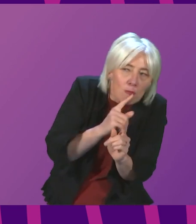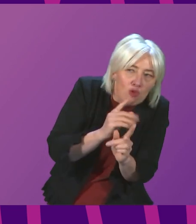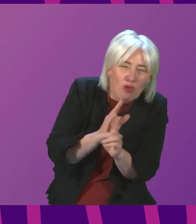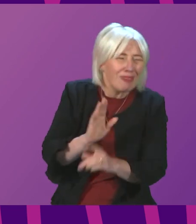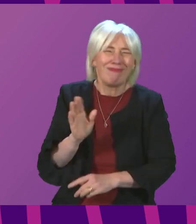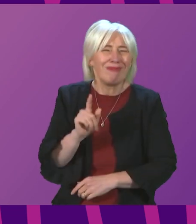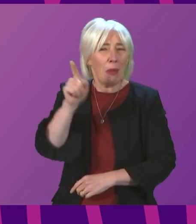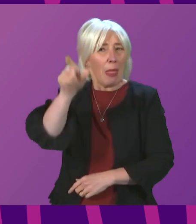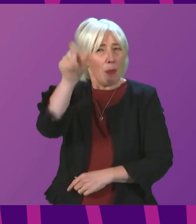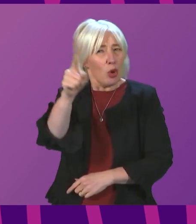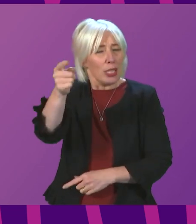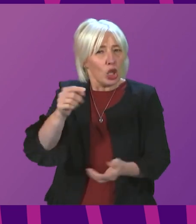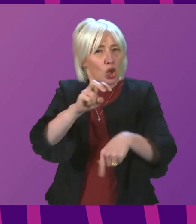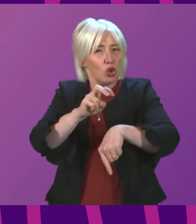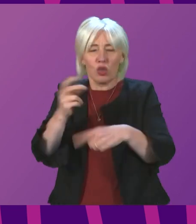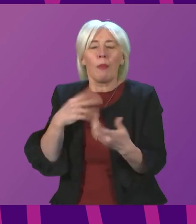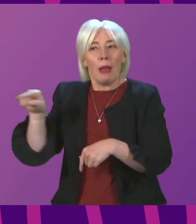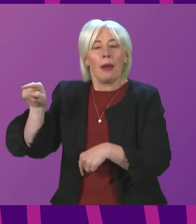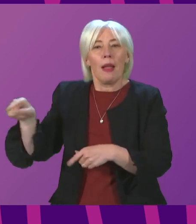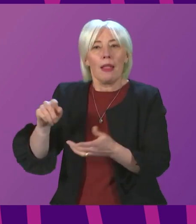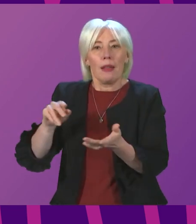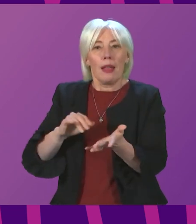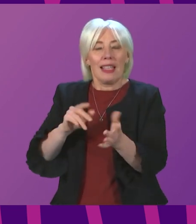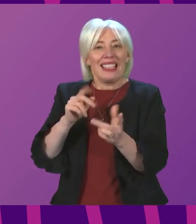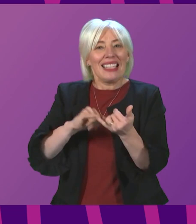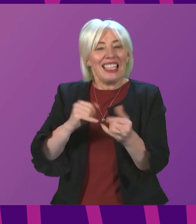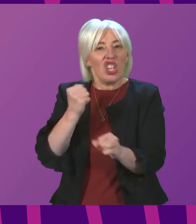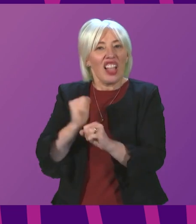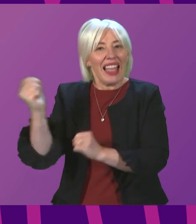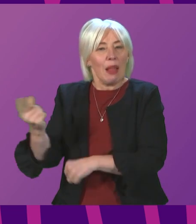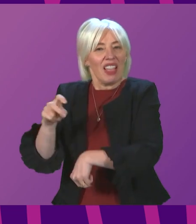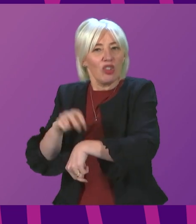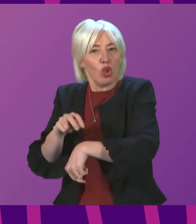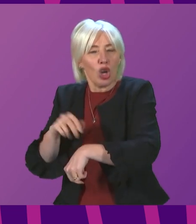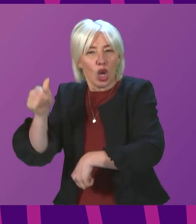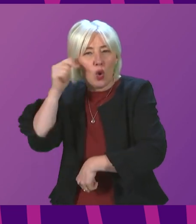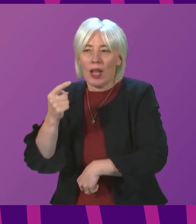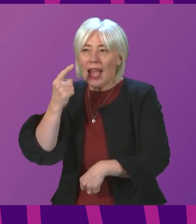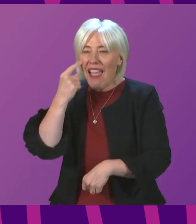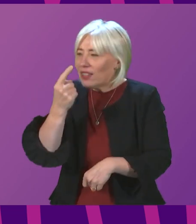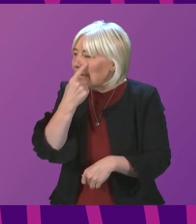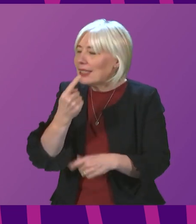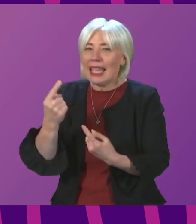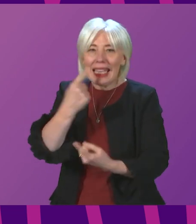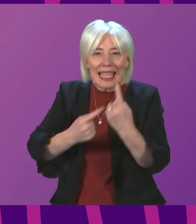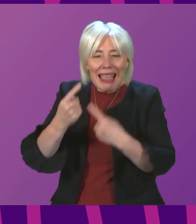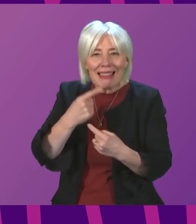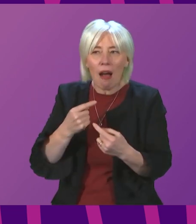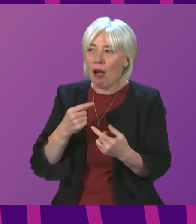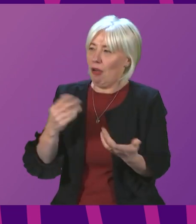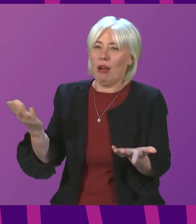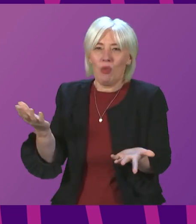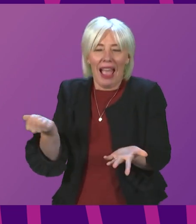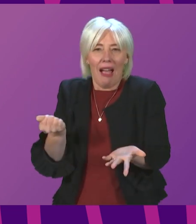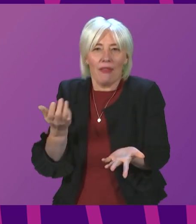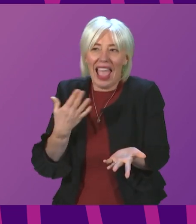is a doctor and understands more than most the difference between data, evidence and judgment. We publish all of the data